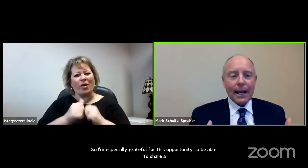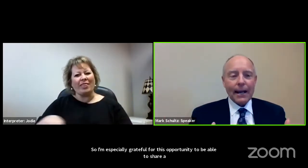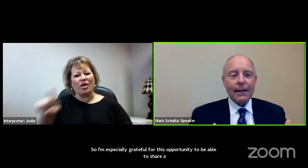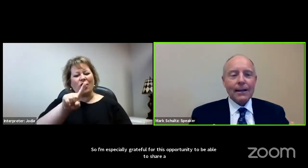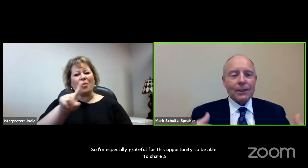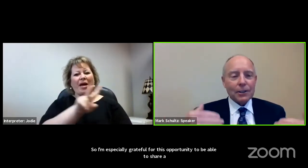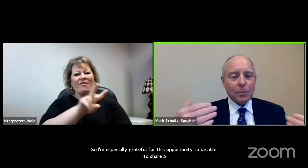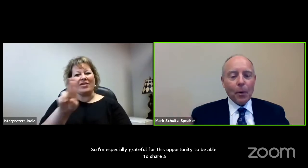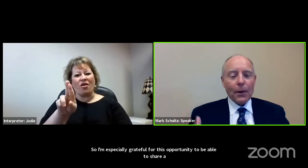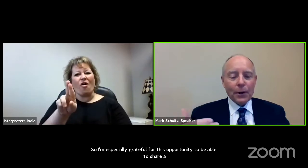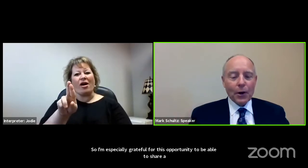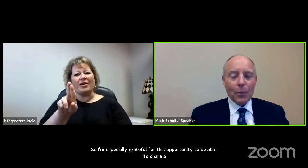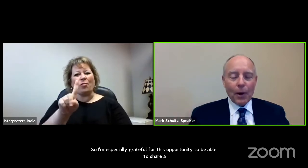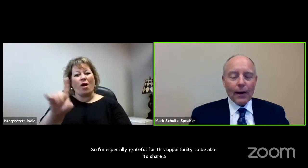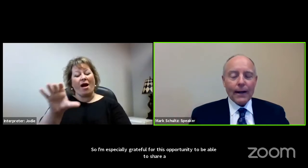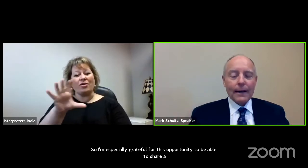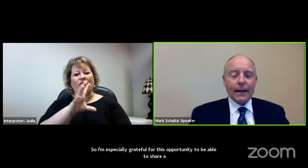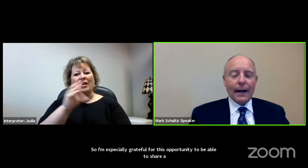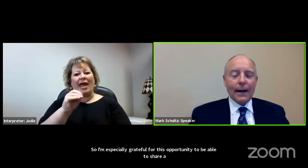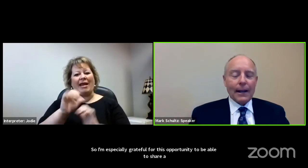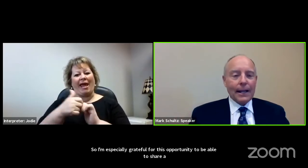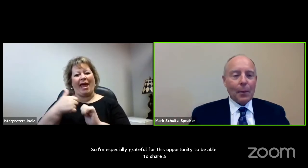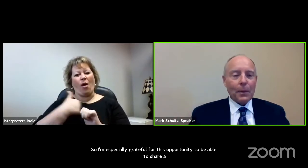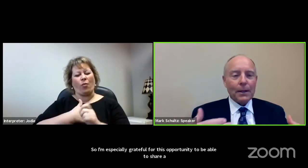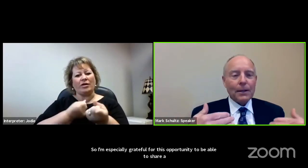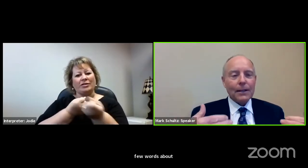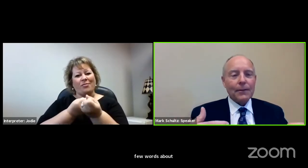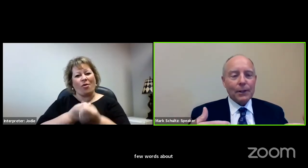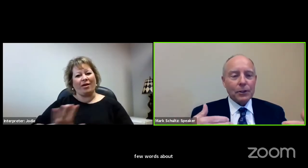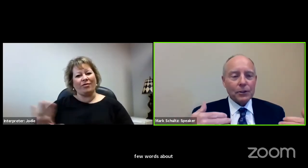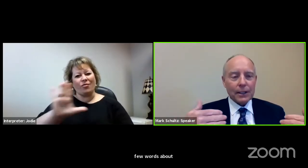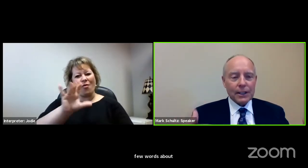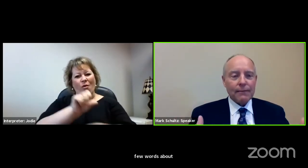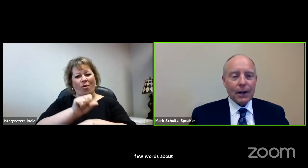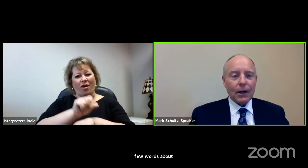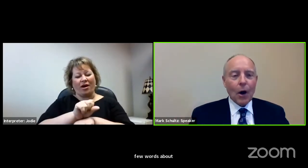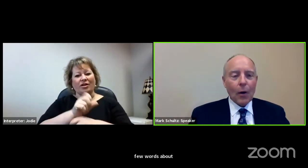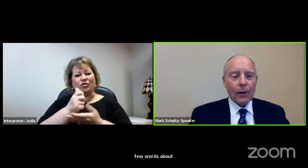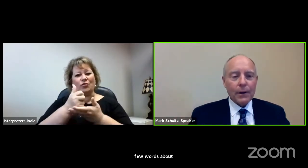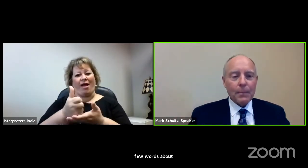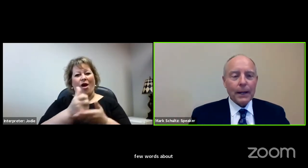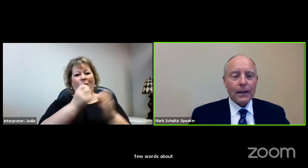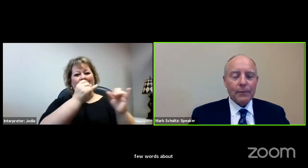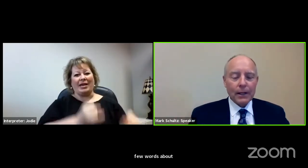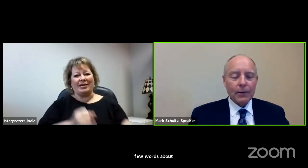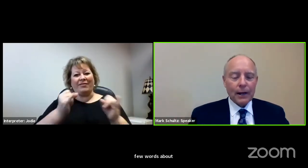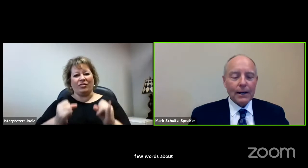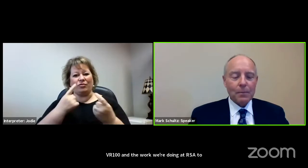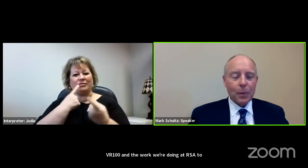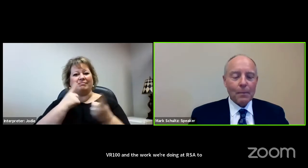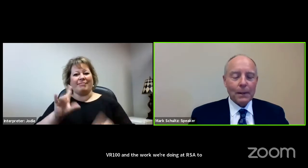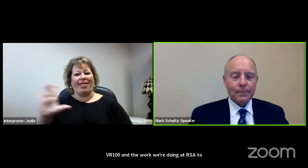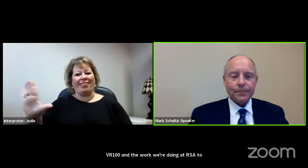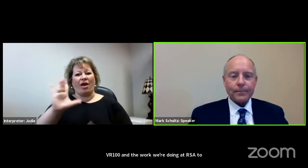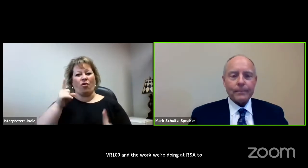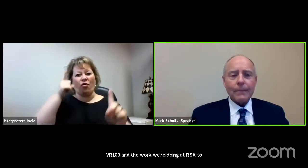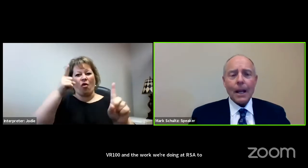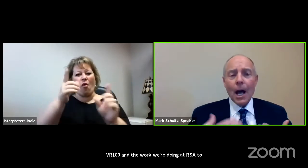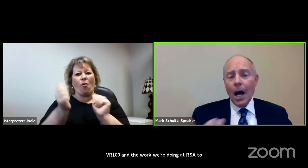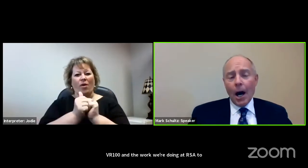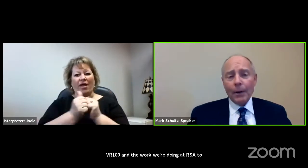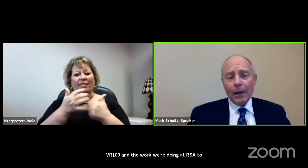at RSA to support your work in helping individuals achieve their goal of competitive integrated employment.